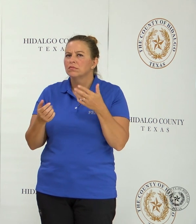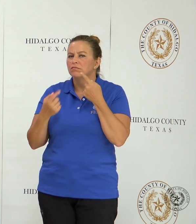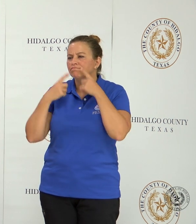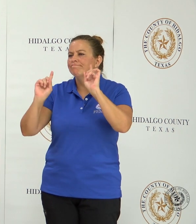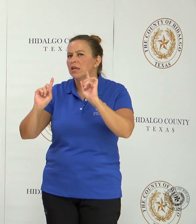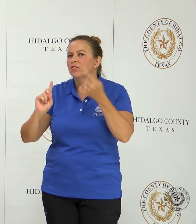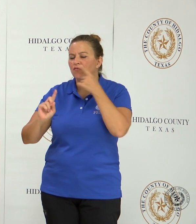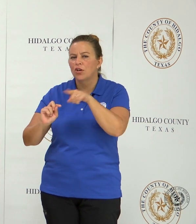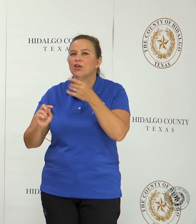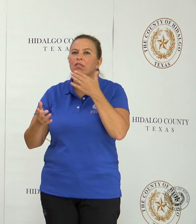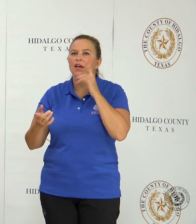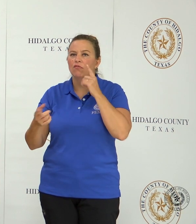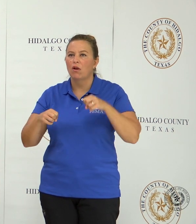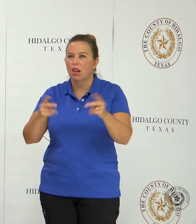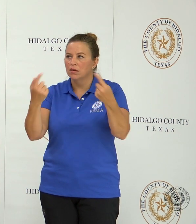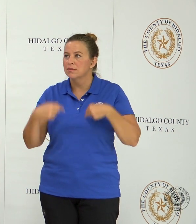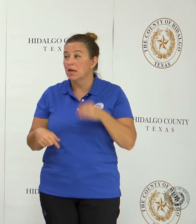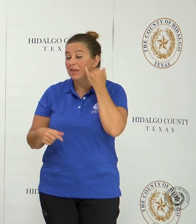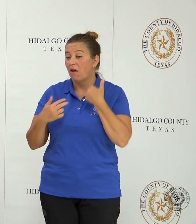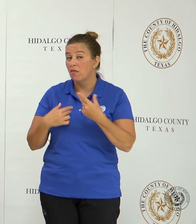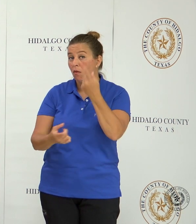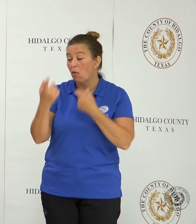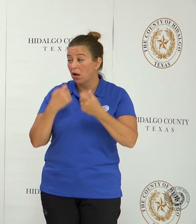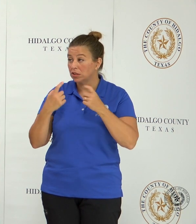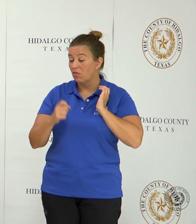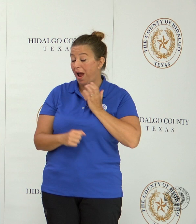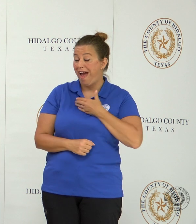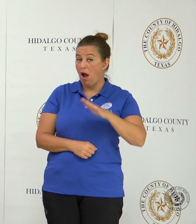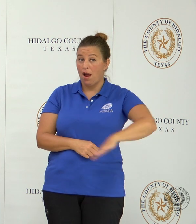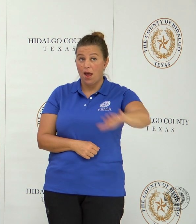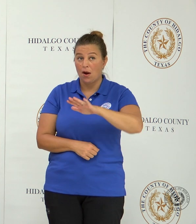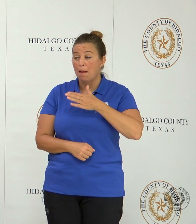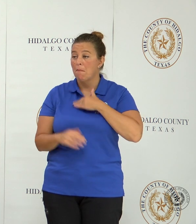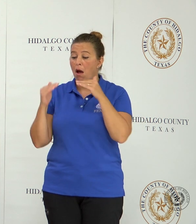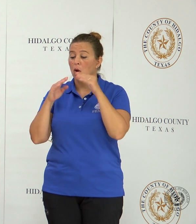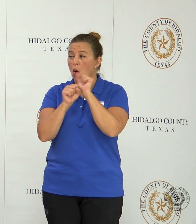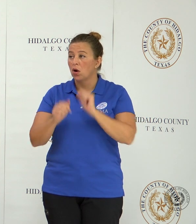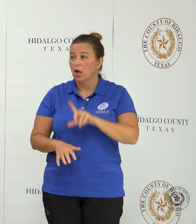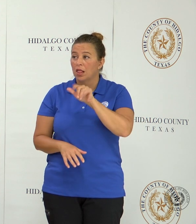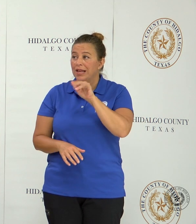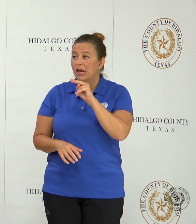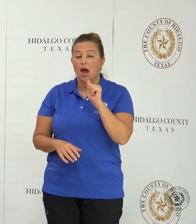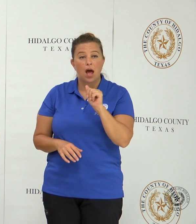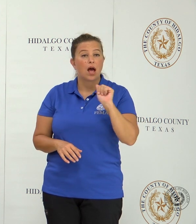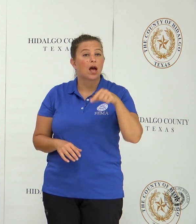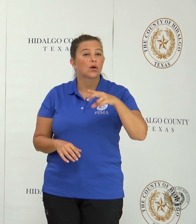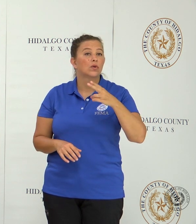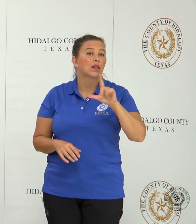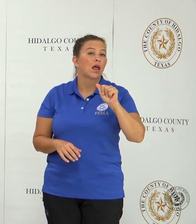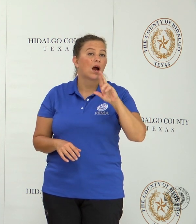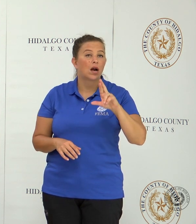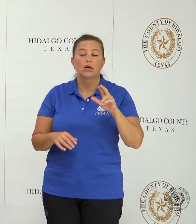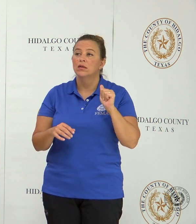Thank you for allowing us to be here, and if you have any questions for our area, my coworker Liana Aguilar and myself will be here